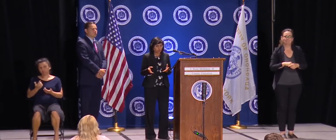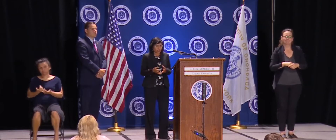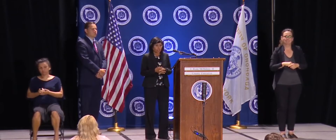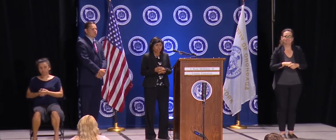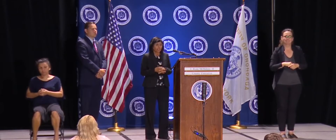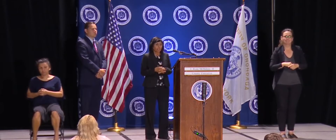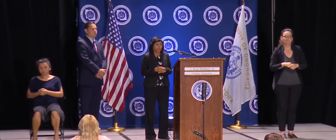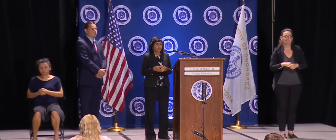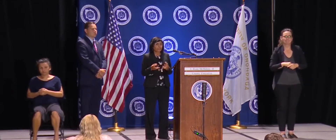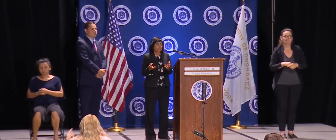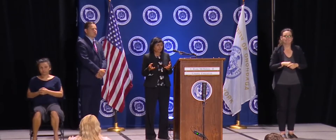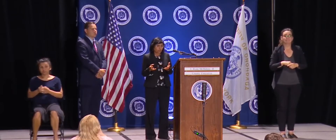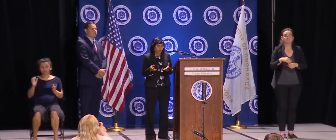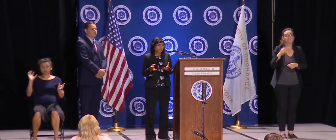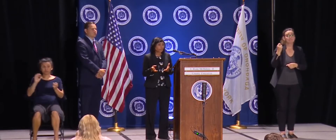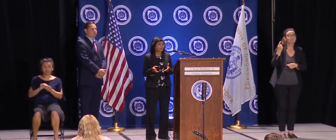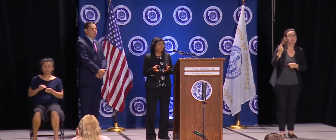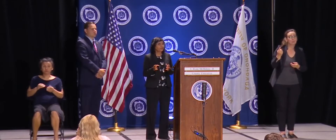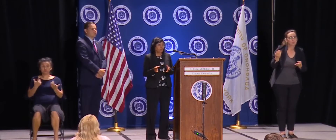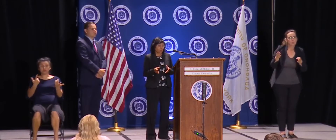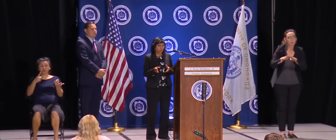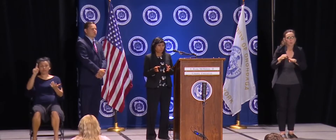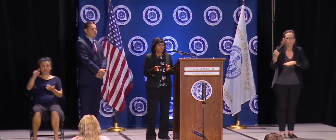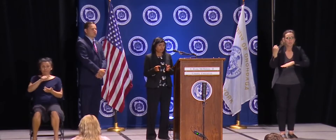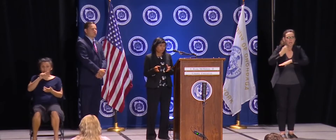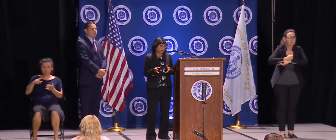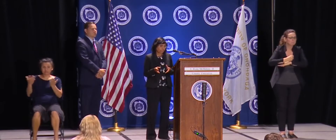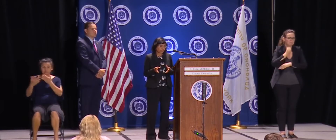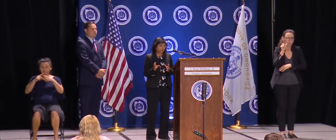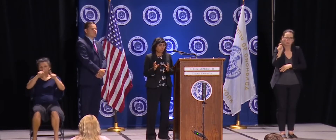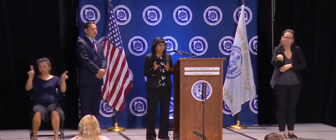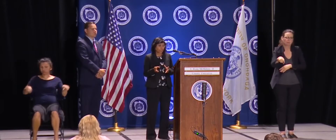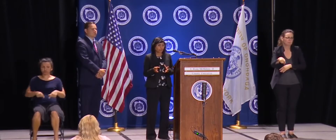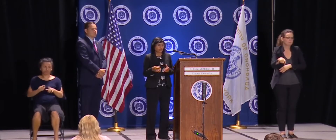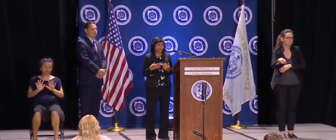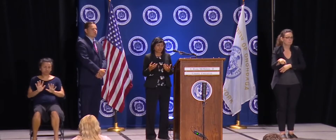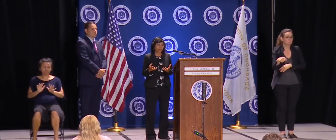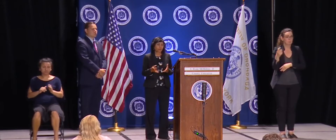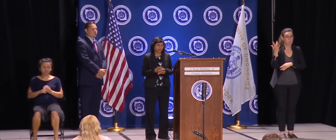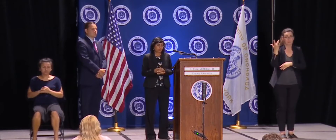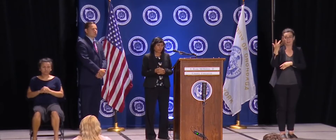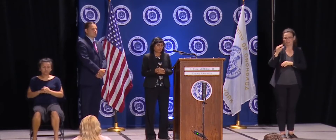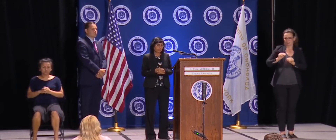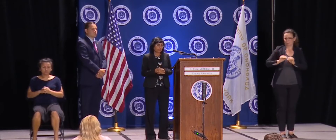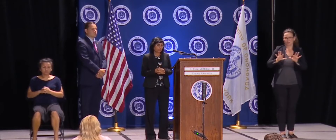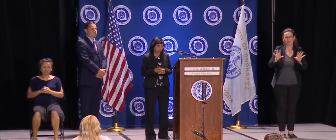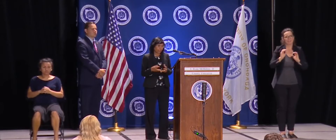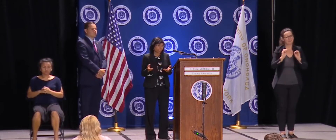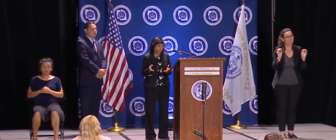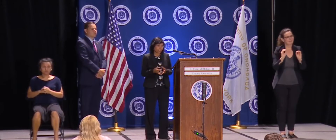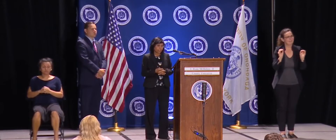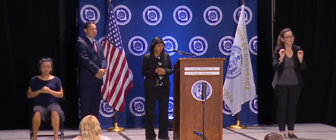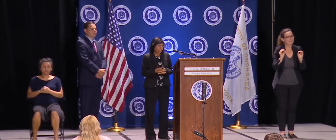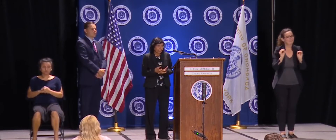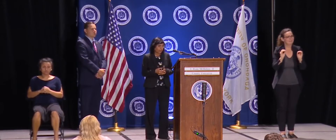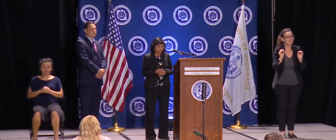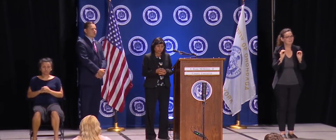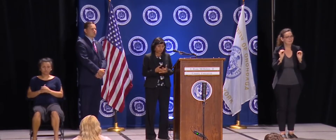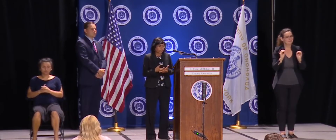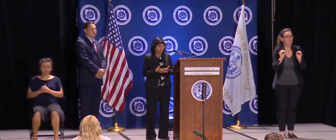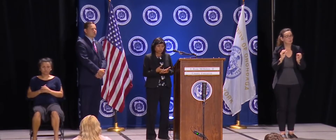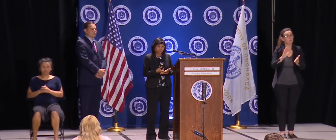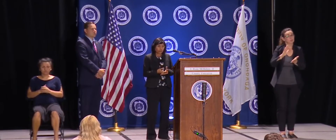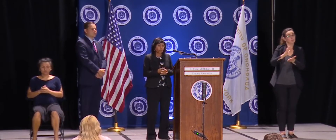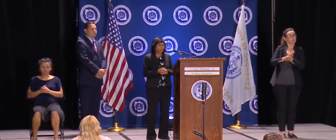any issues. But if school can be more restrictive because of their own responsibilities. finally, that